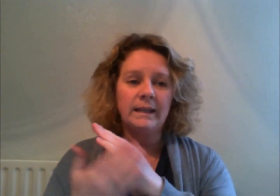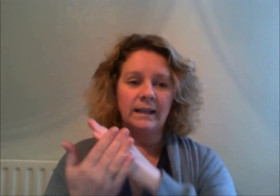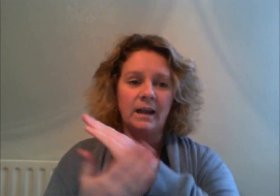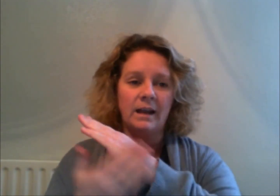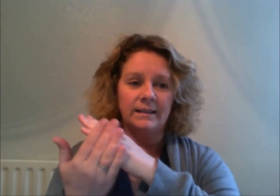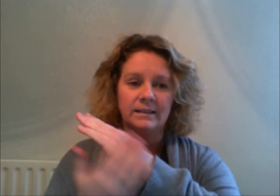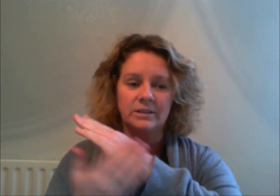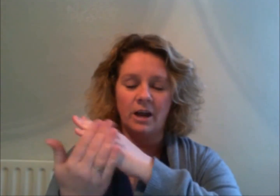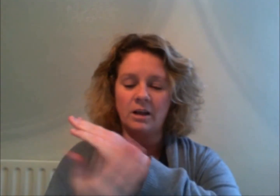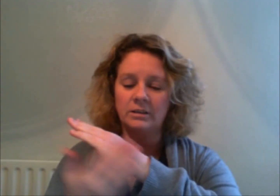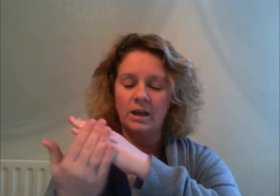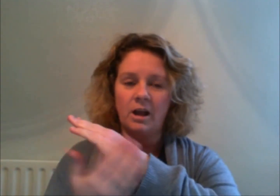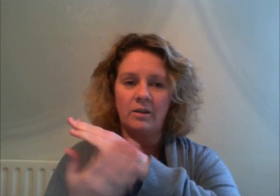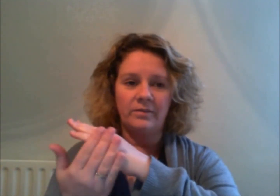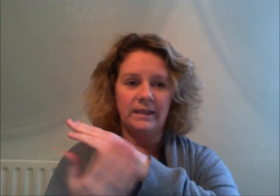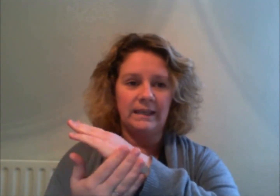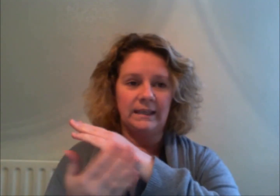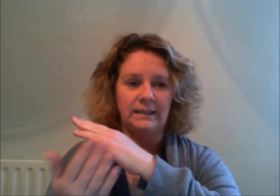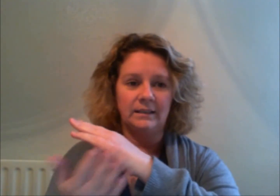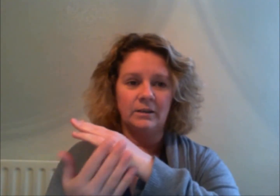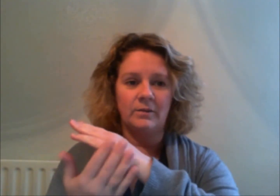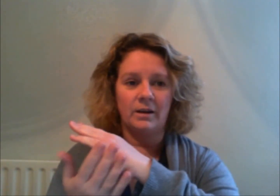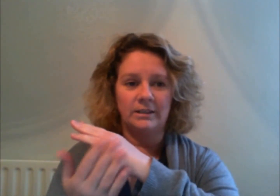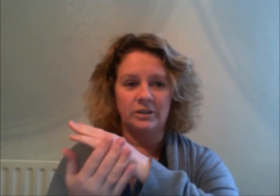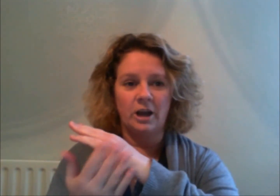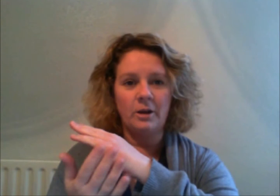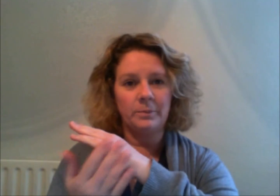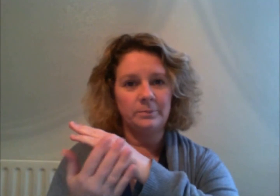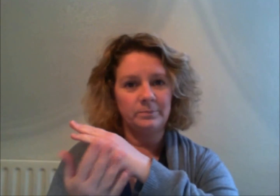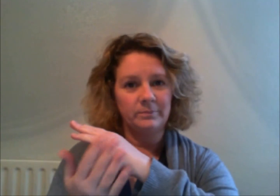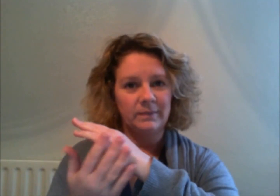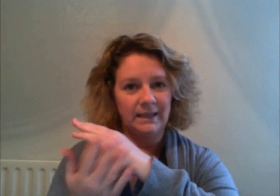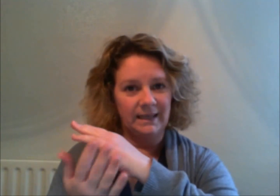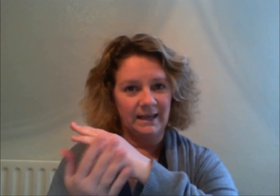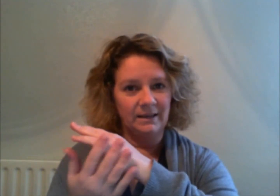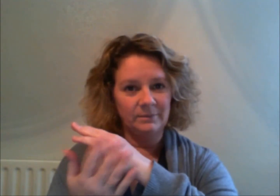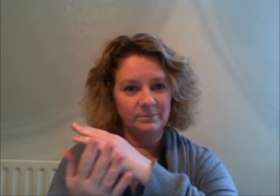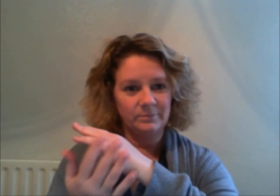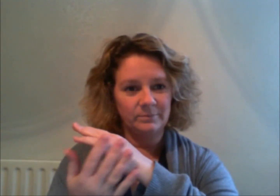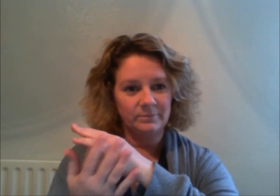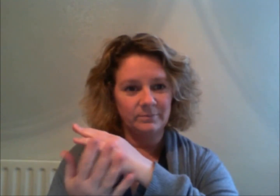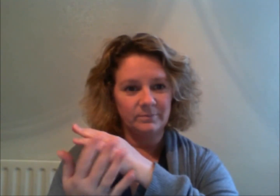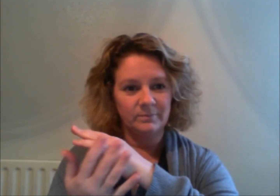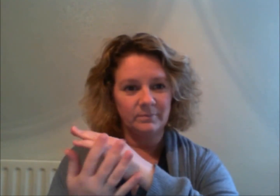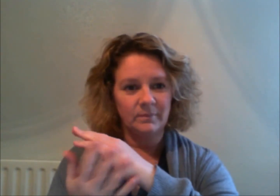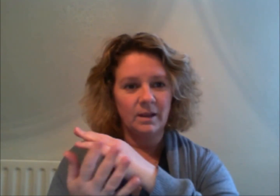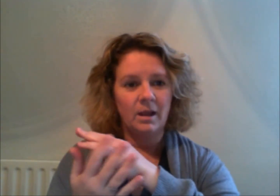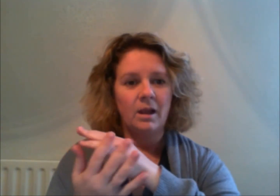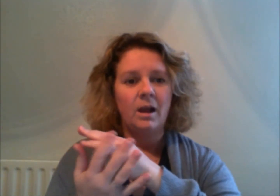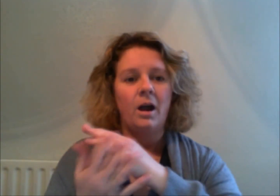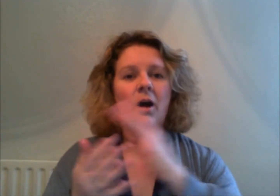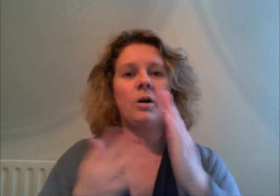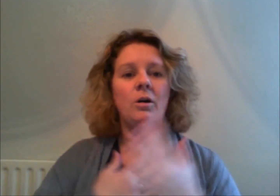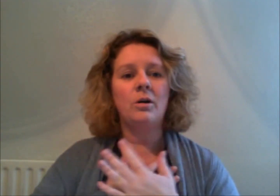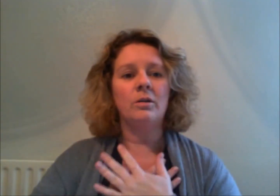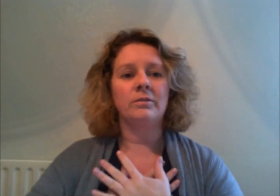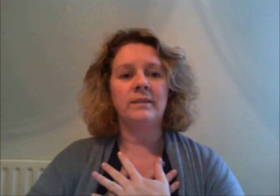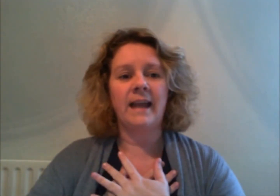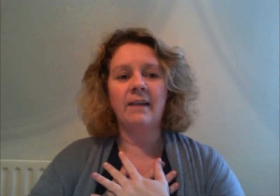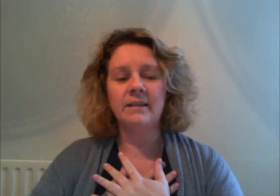can either start on the karate chop here or the area